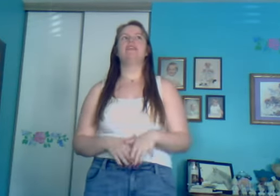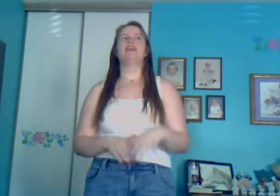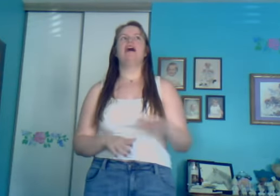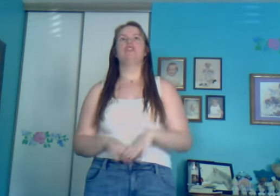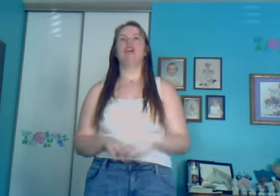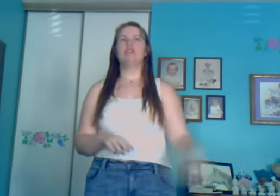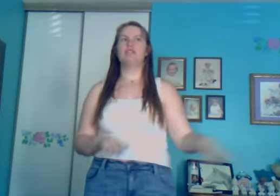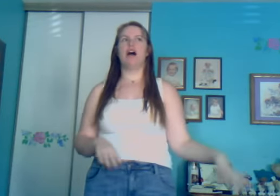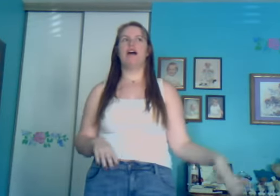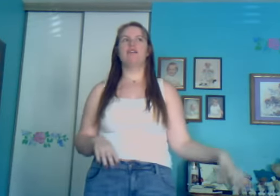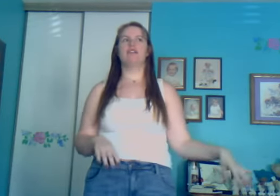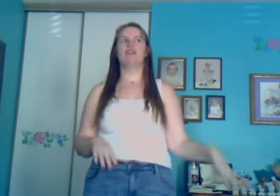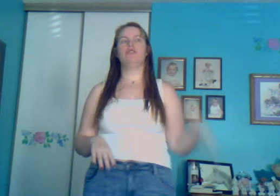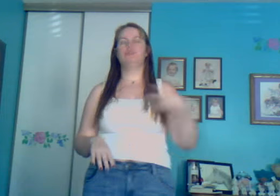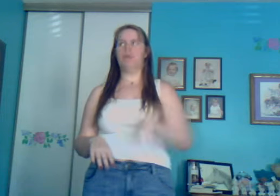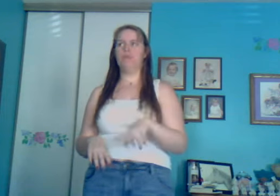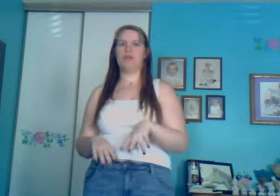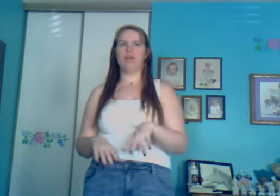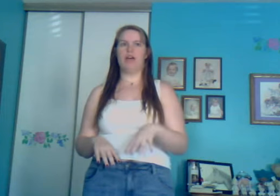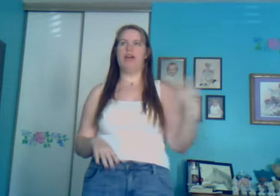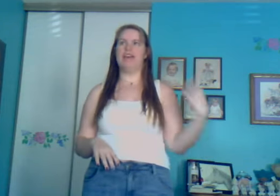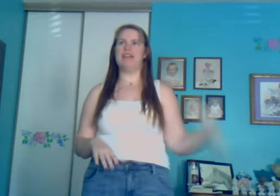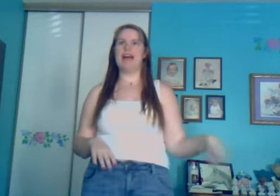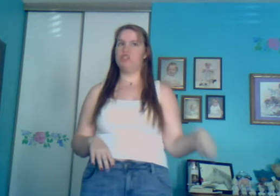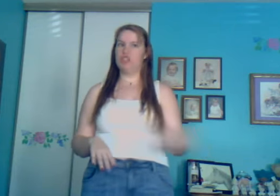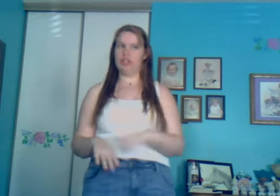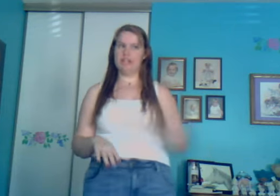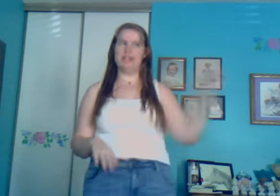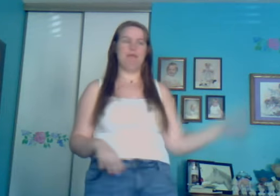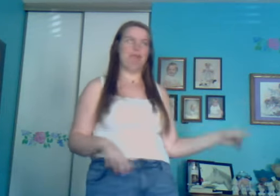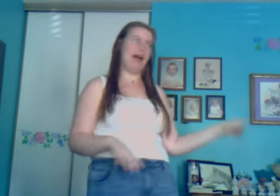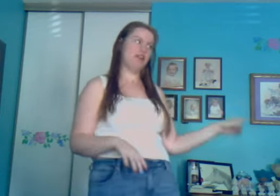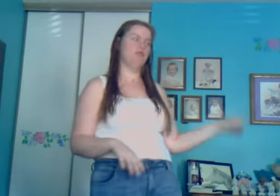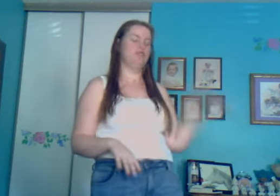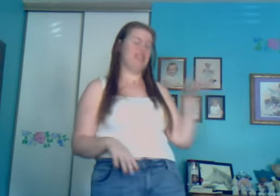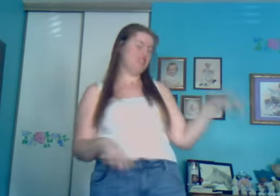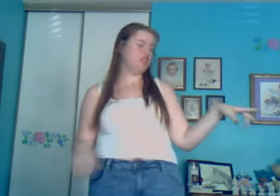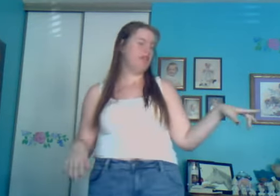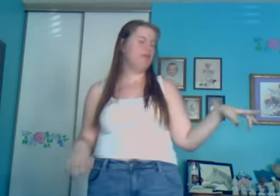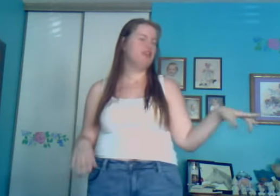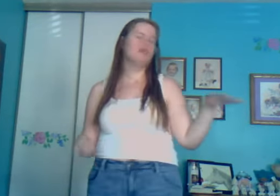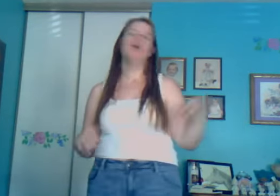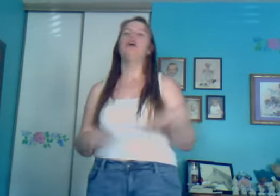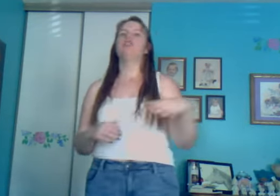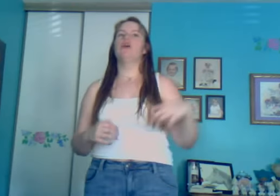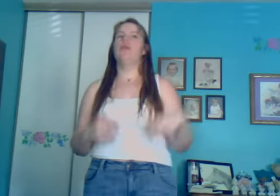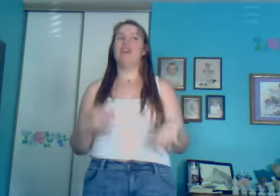I just got the dual portal gun, and Gladys just sent me back to the testing chambers. So that's been